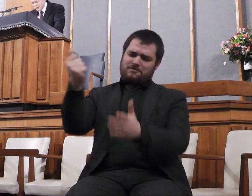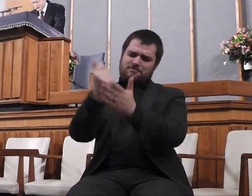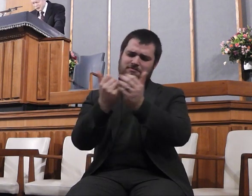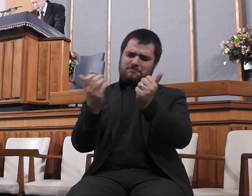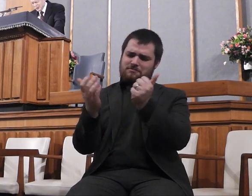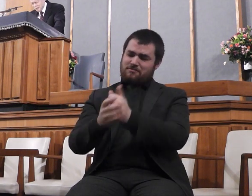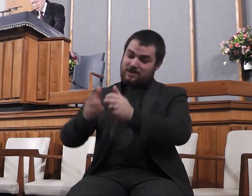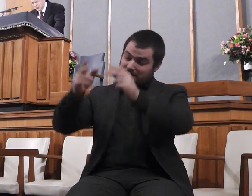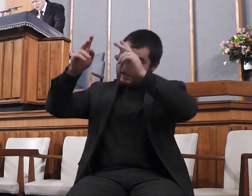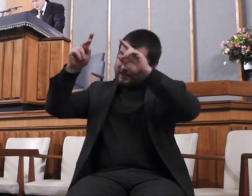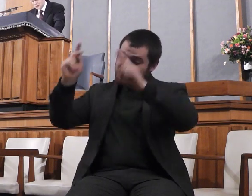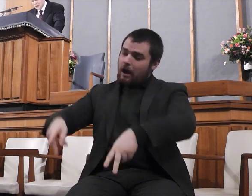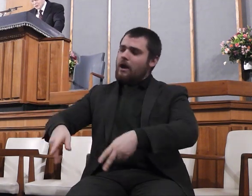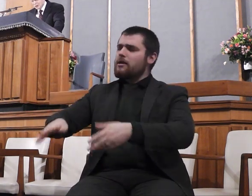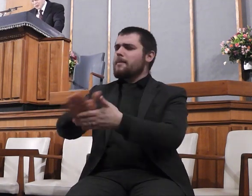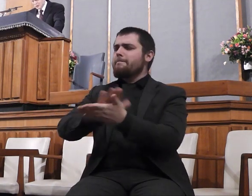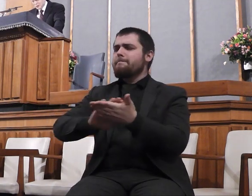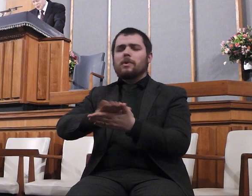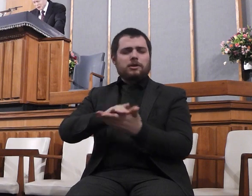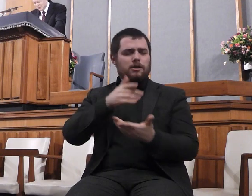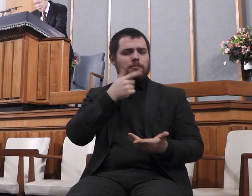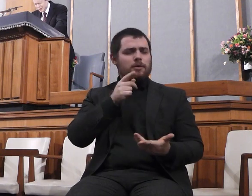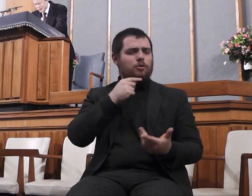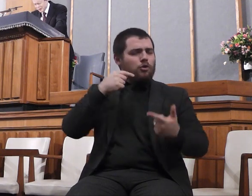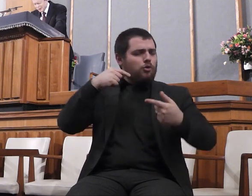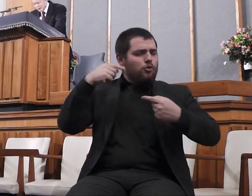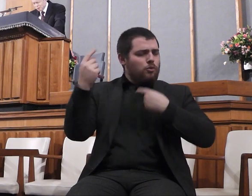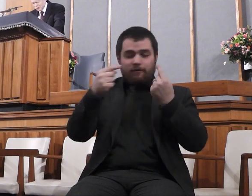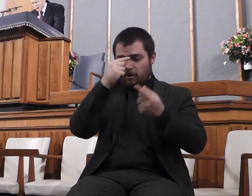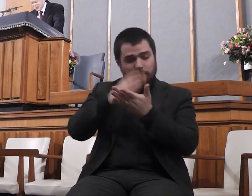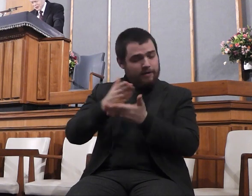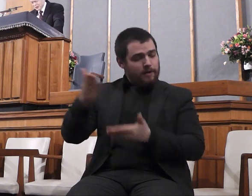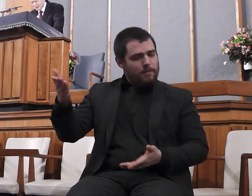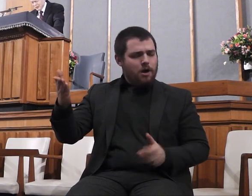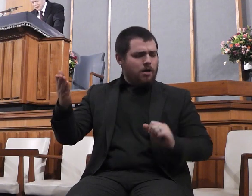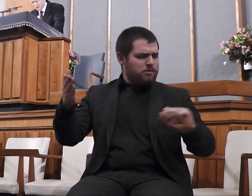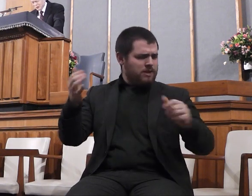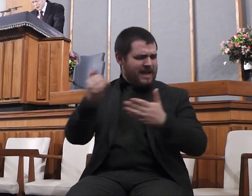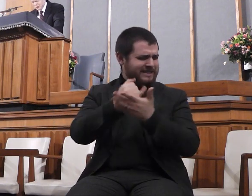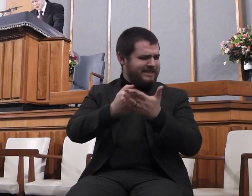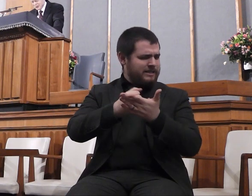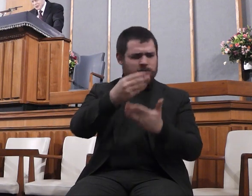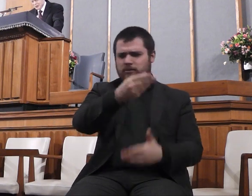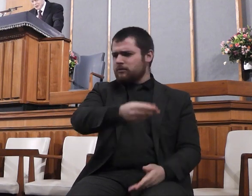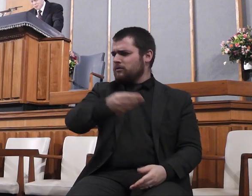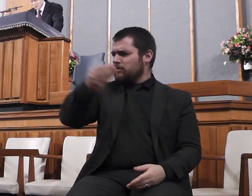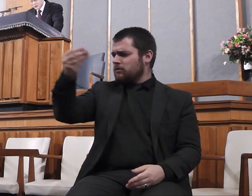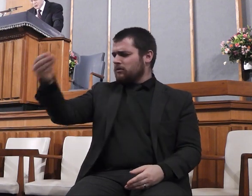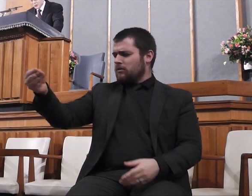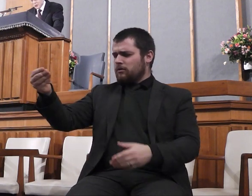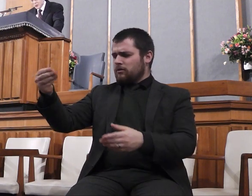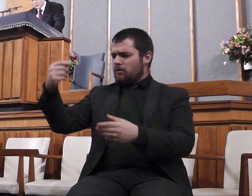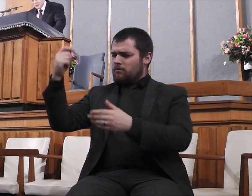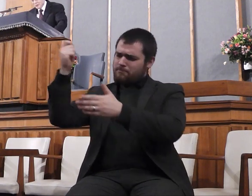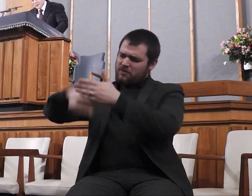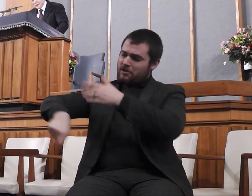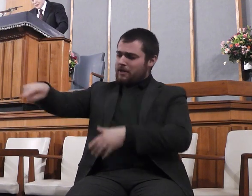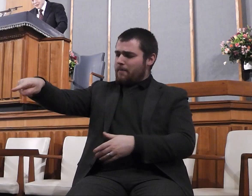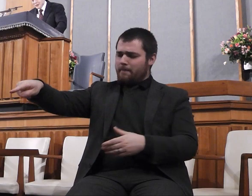trust in him alone for salvation. We praise thee and thank thee, Lord, that thou art a personal God and thou